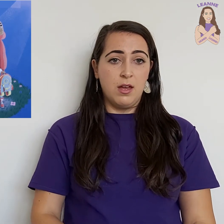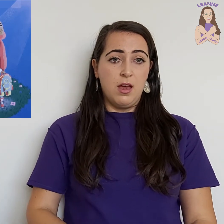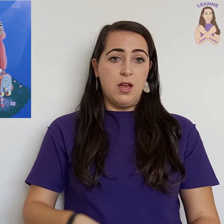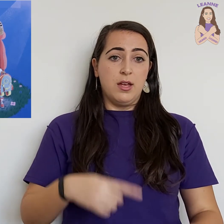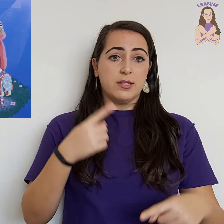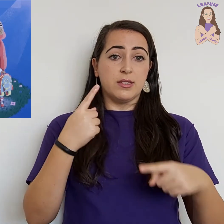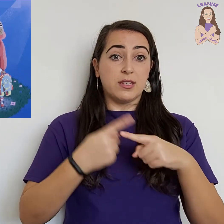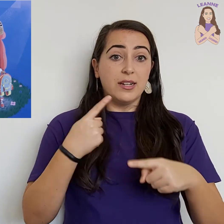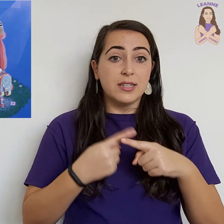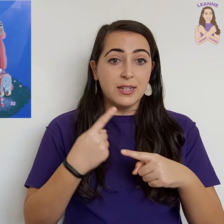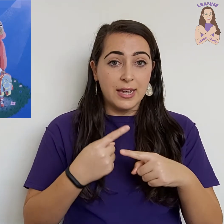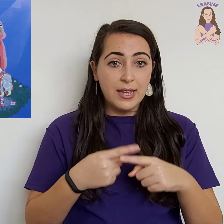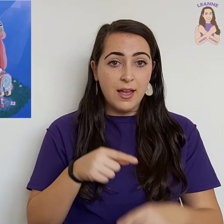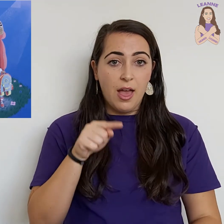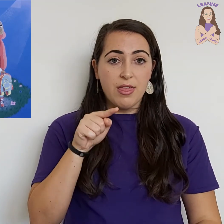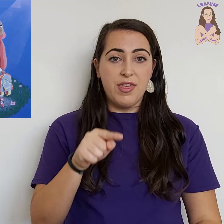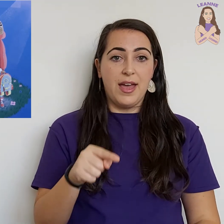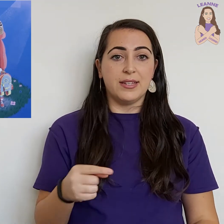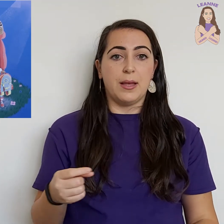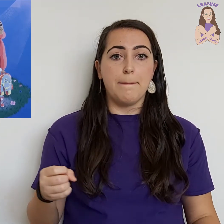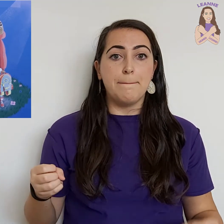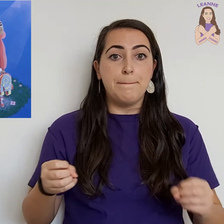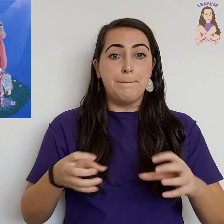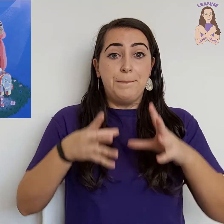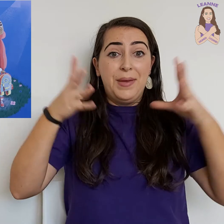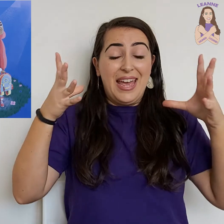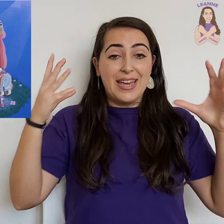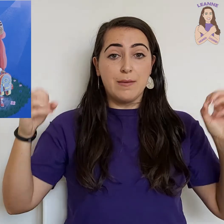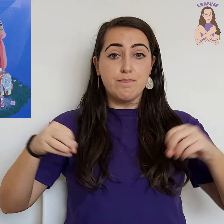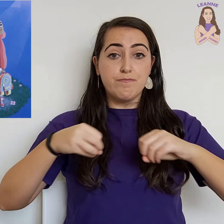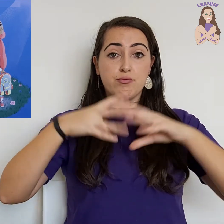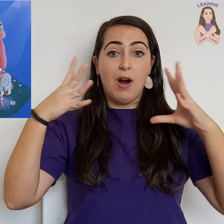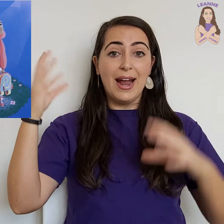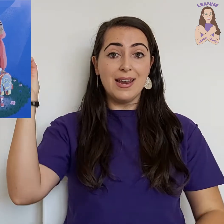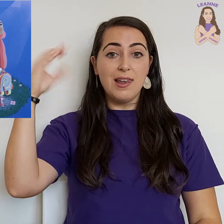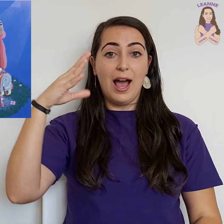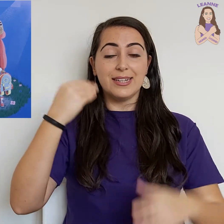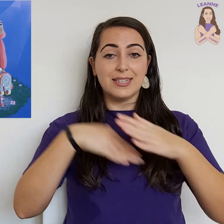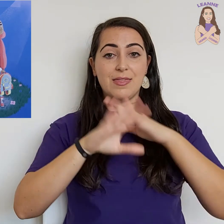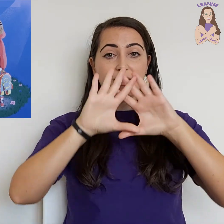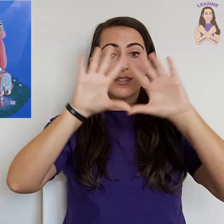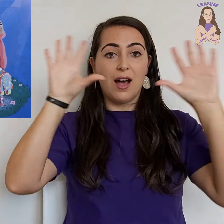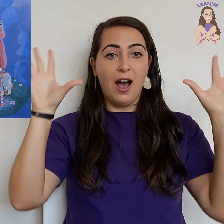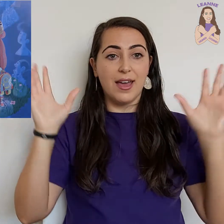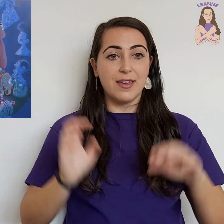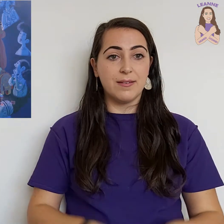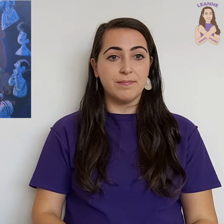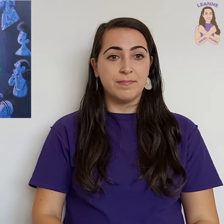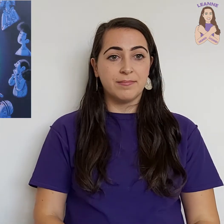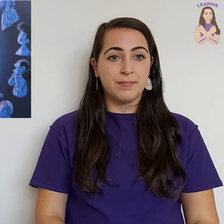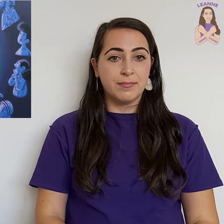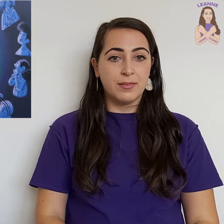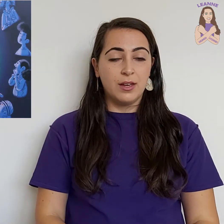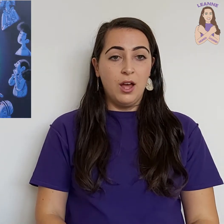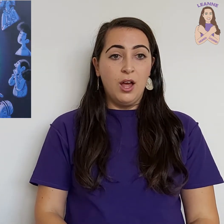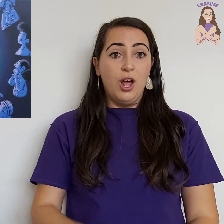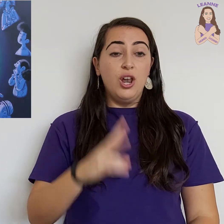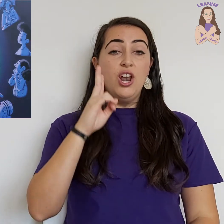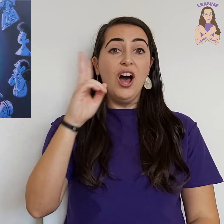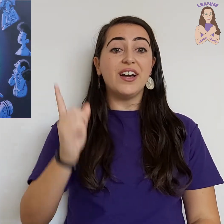Suddenly, there's a big bright light in the sky. Look